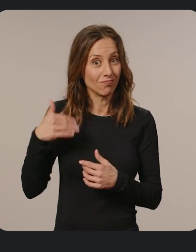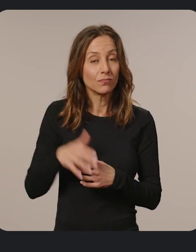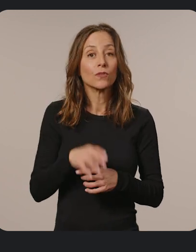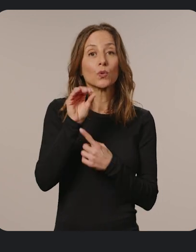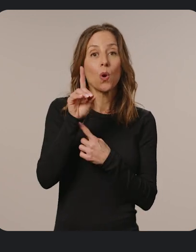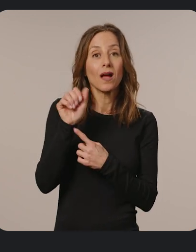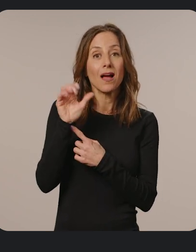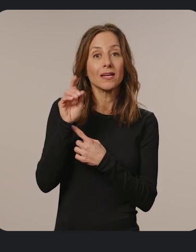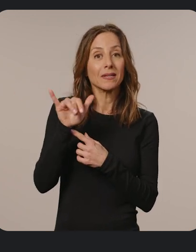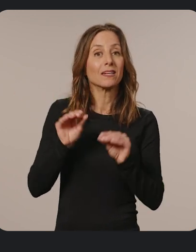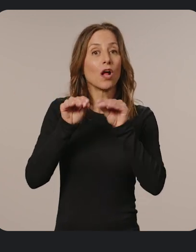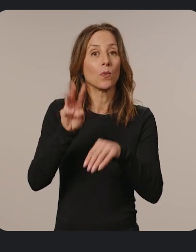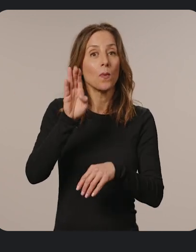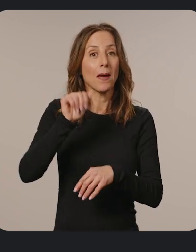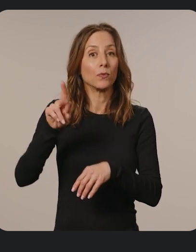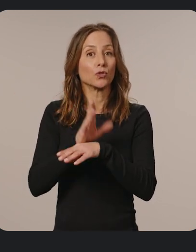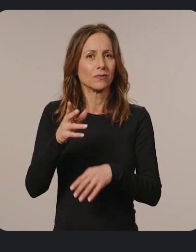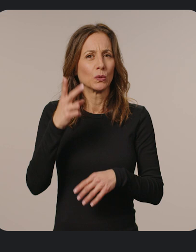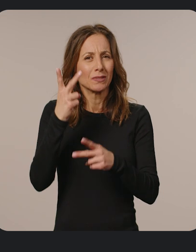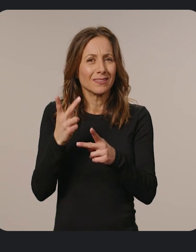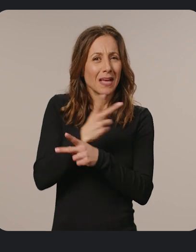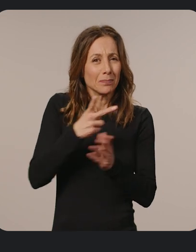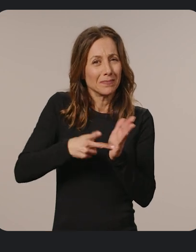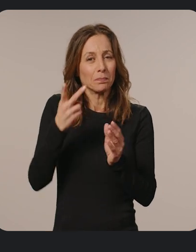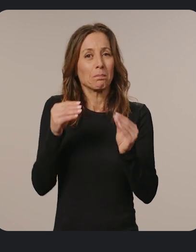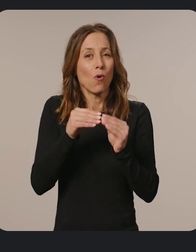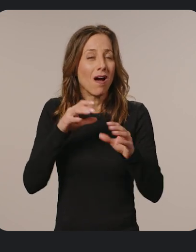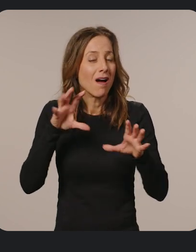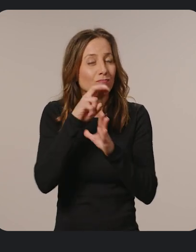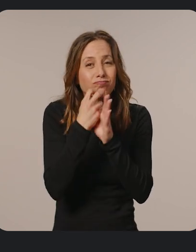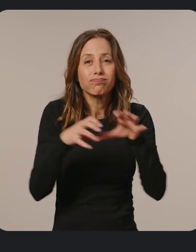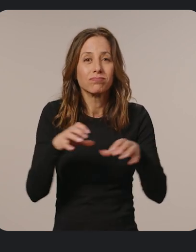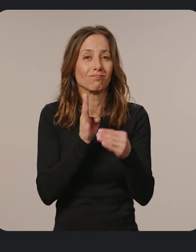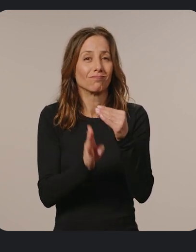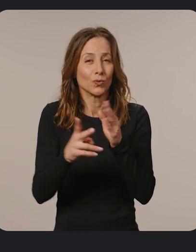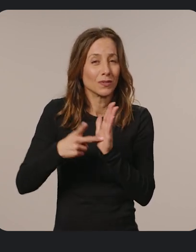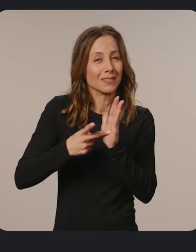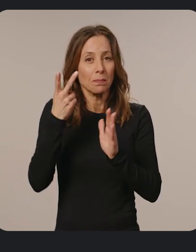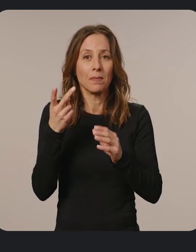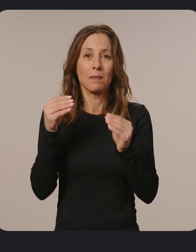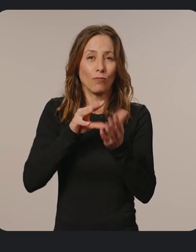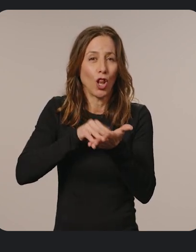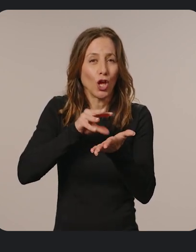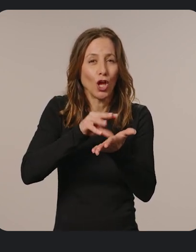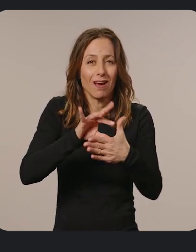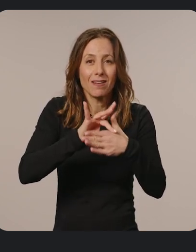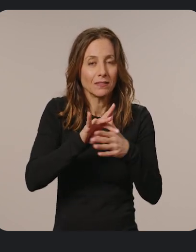Codecademy's installable web app users were two times more active and completed two times the amount of learning content compared to regular